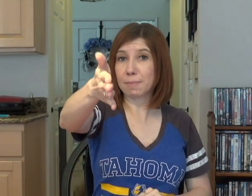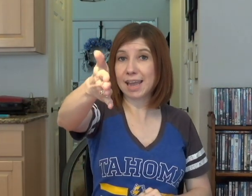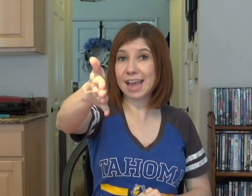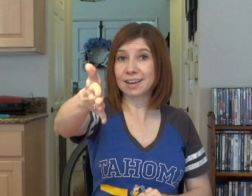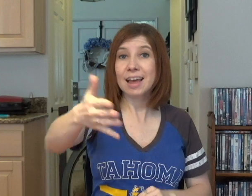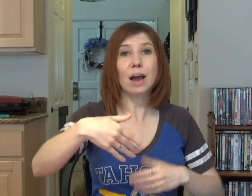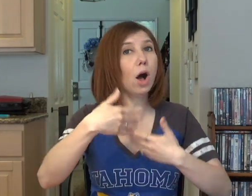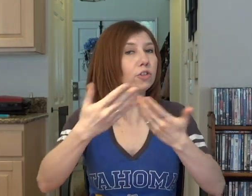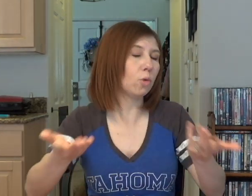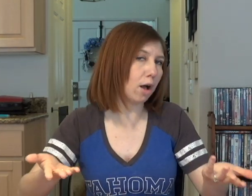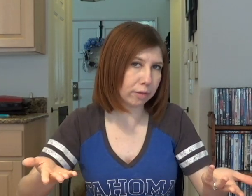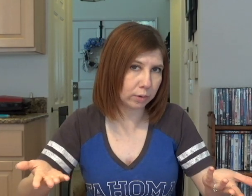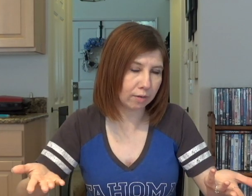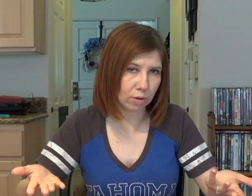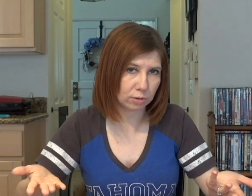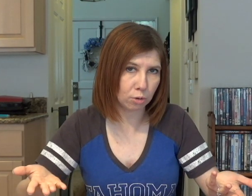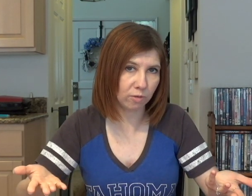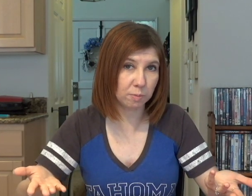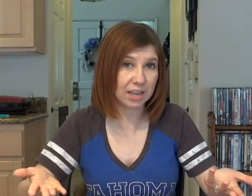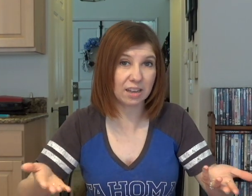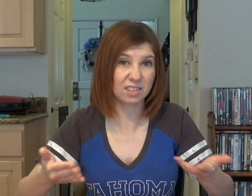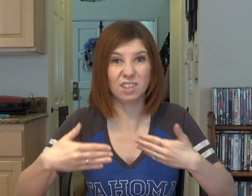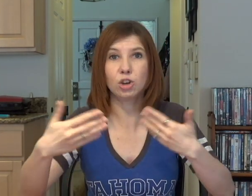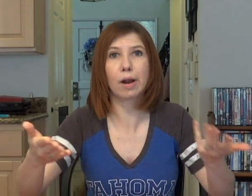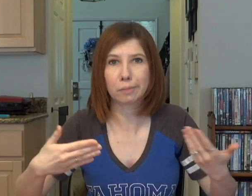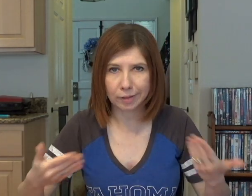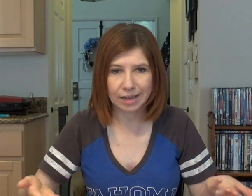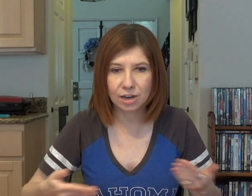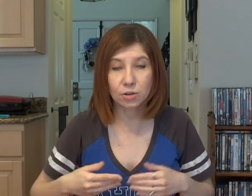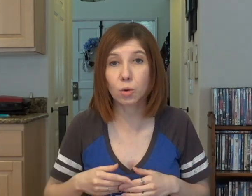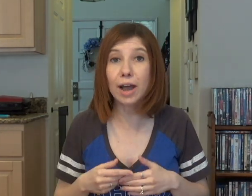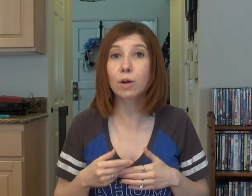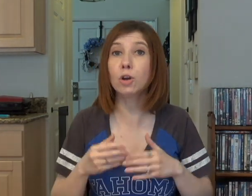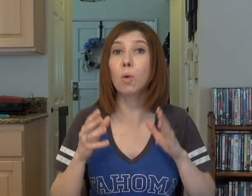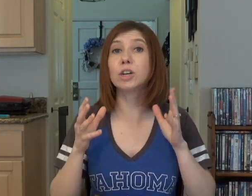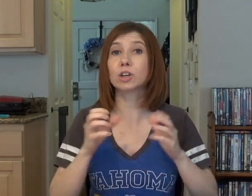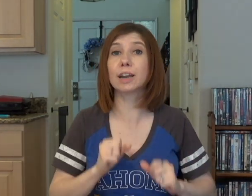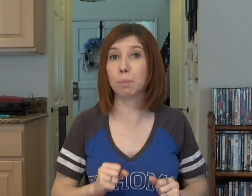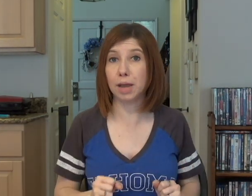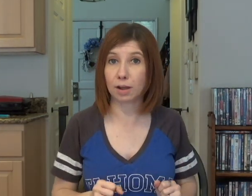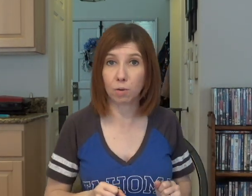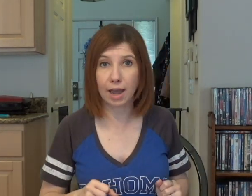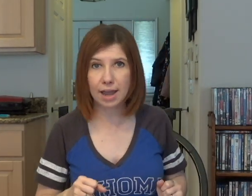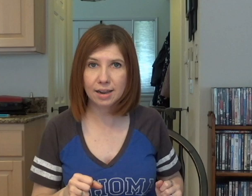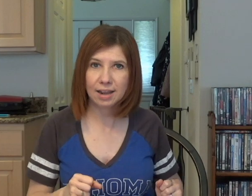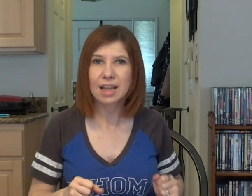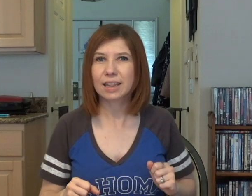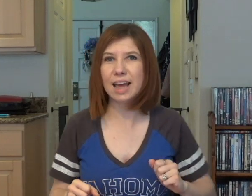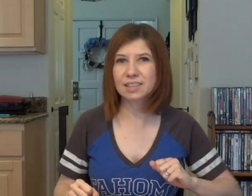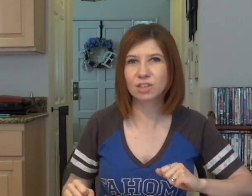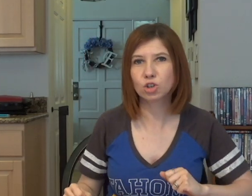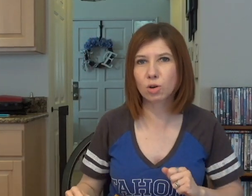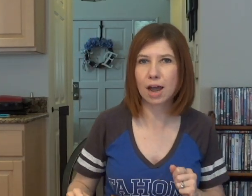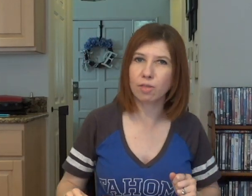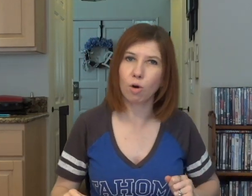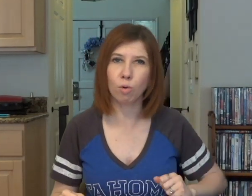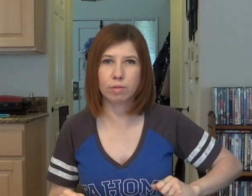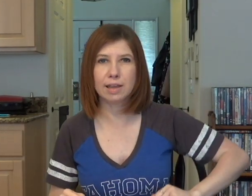my hand. Now I'll do all three of those moves because you're not really here. So I don't know what you're going to pick, okay? Let's try the whole thing,